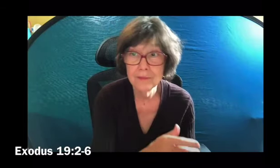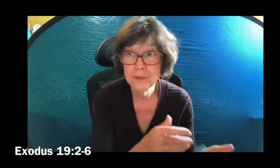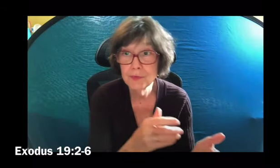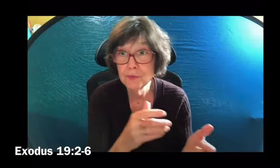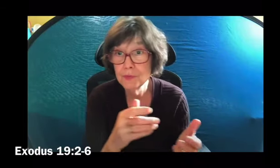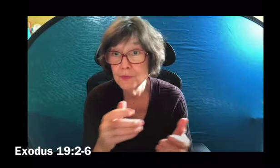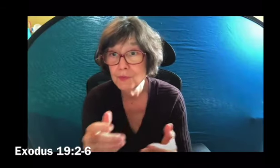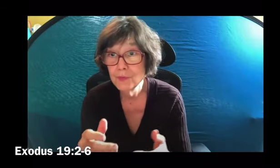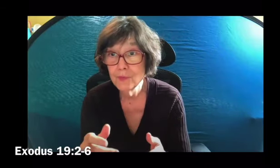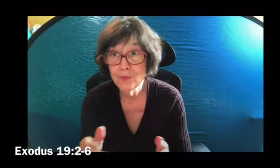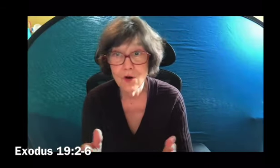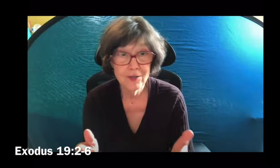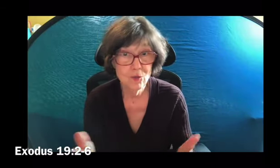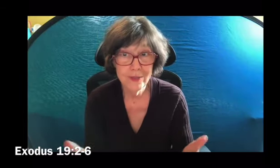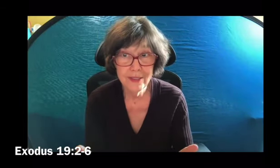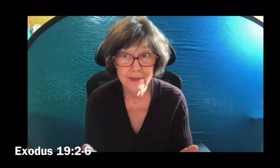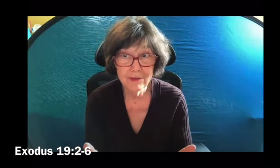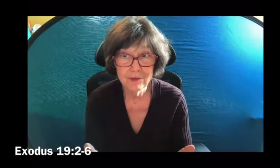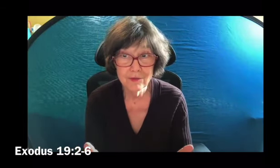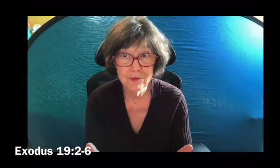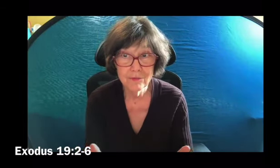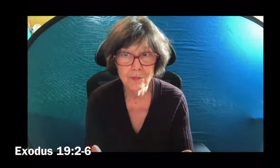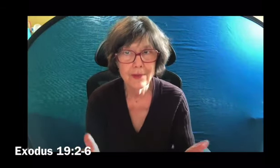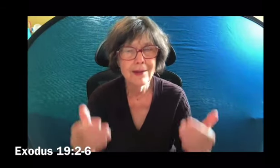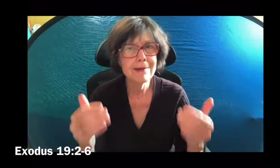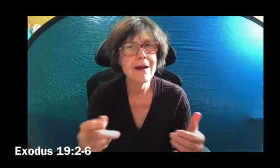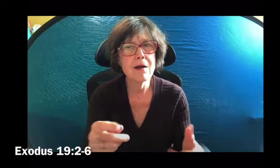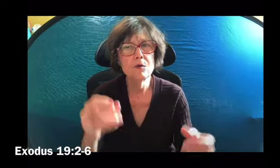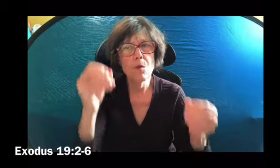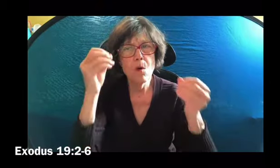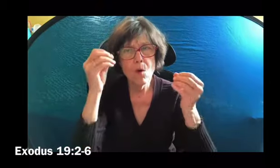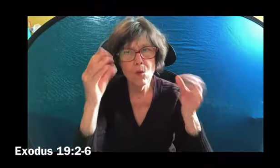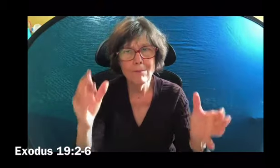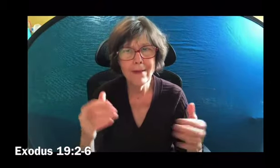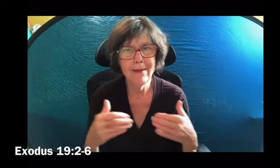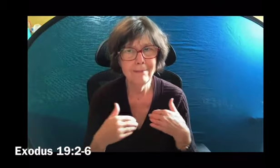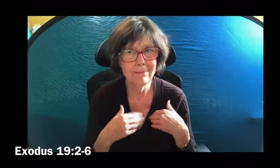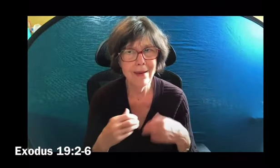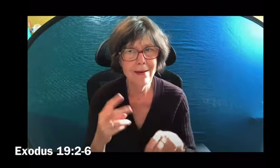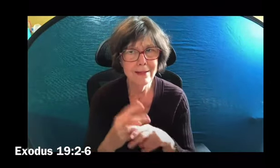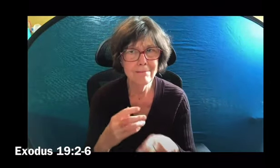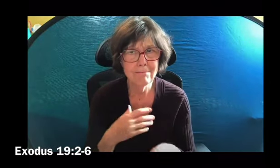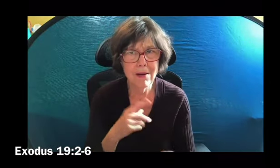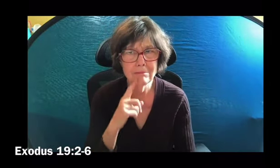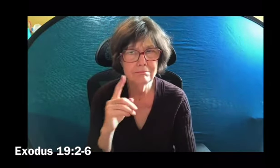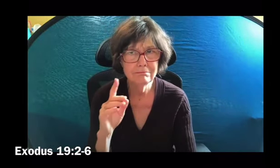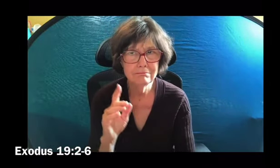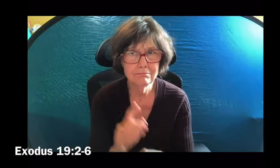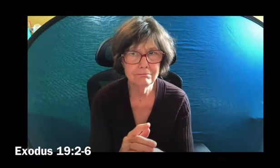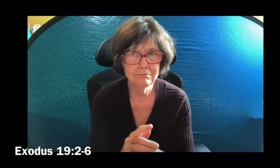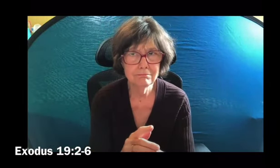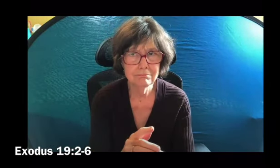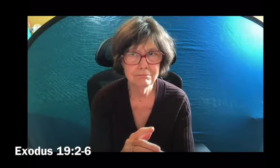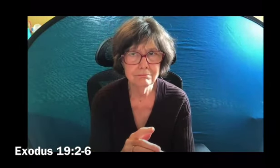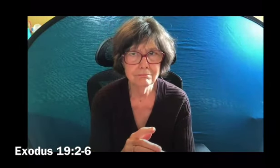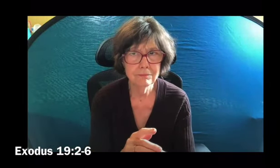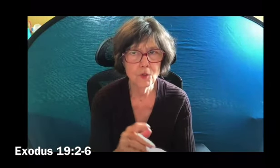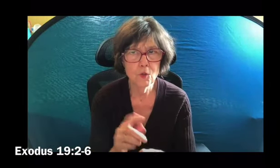that you have seen for yourselves how I treated the Egyptians and how I